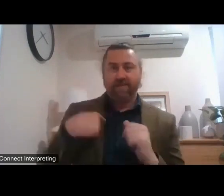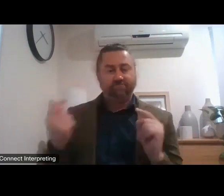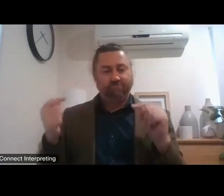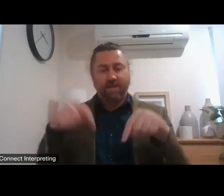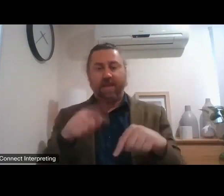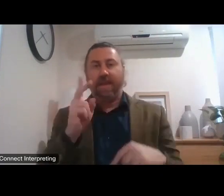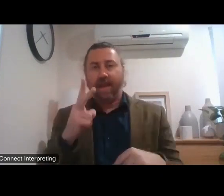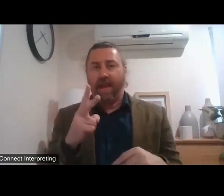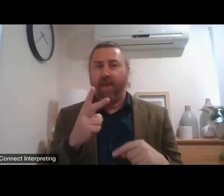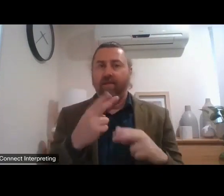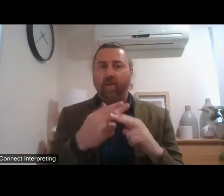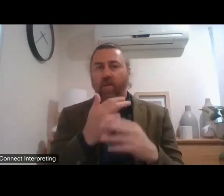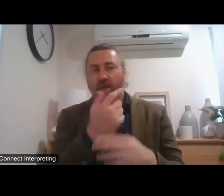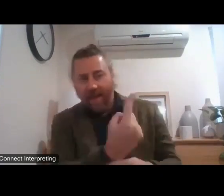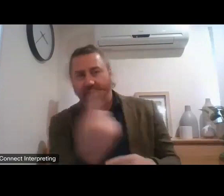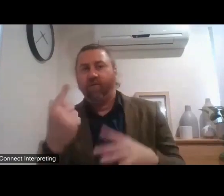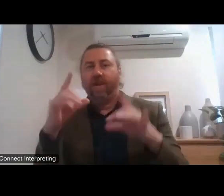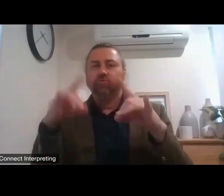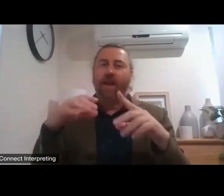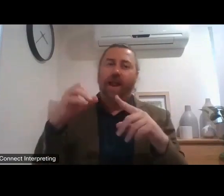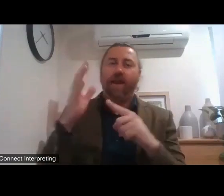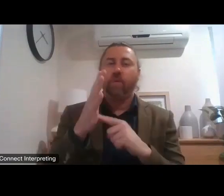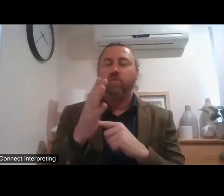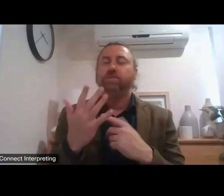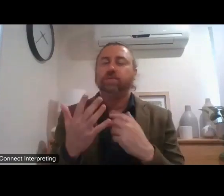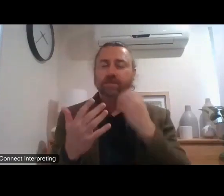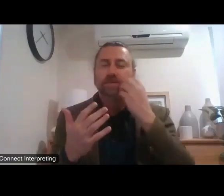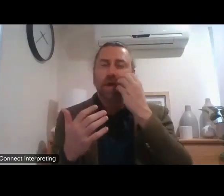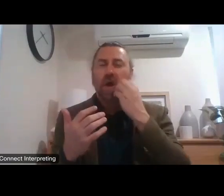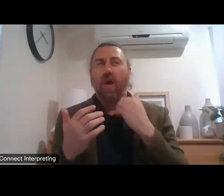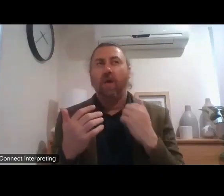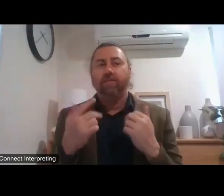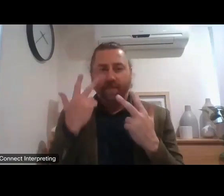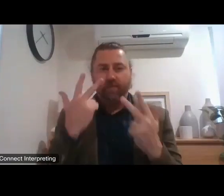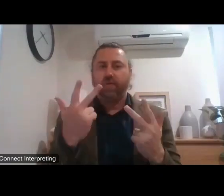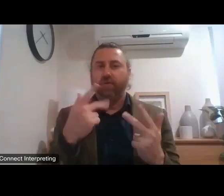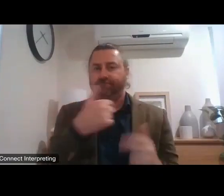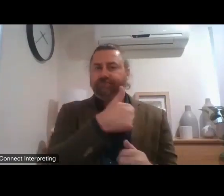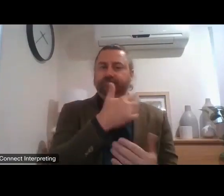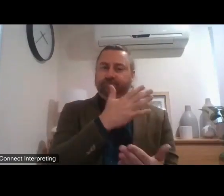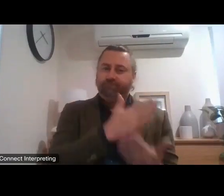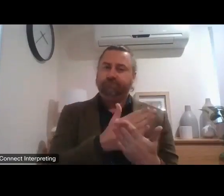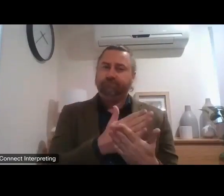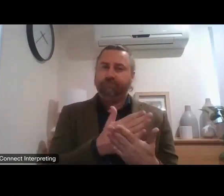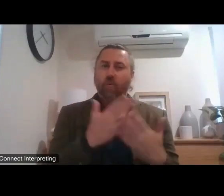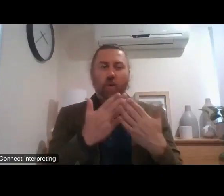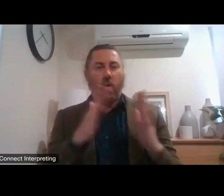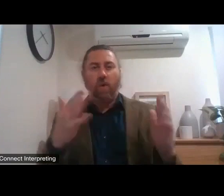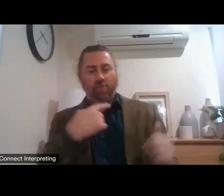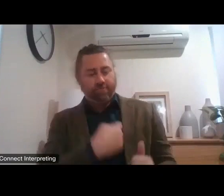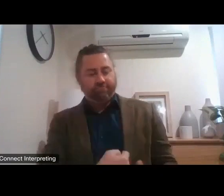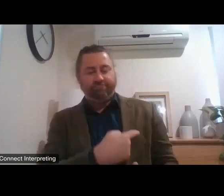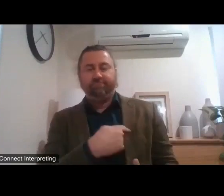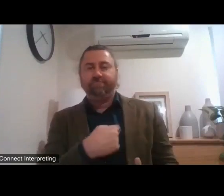It's a demonstration, I think, of a sincere commitment to to make sure that